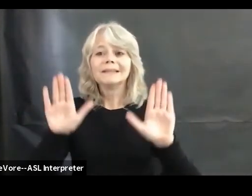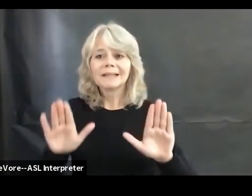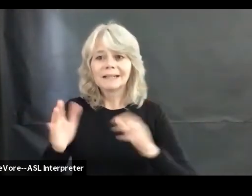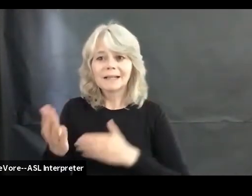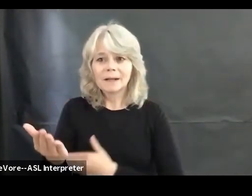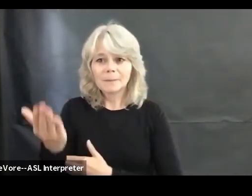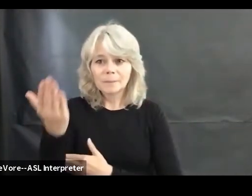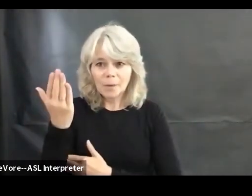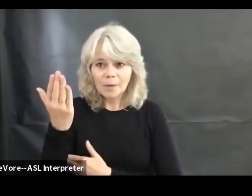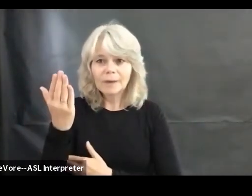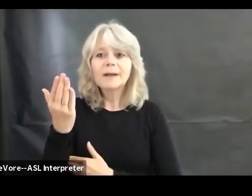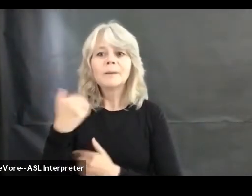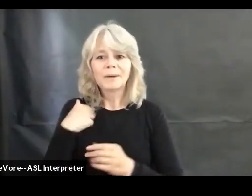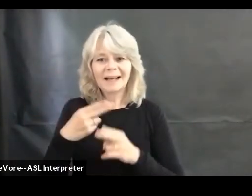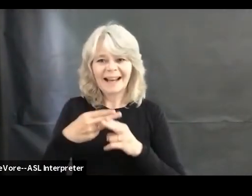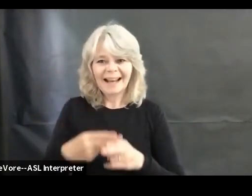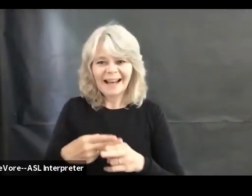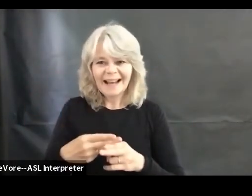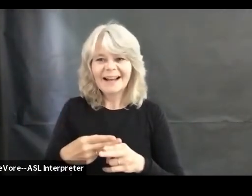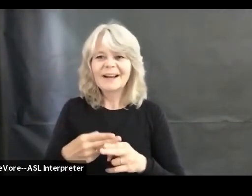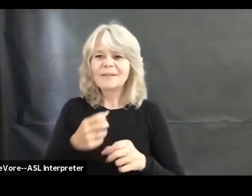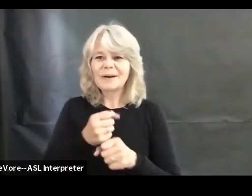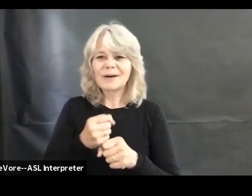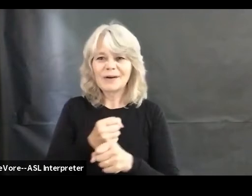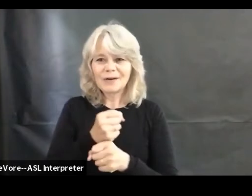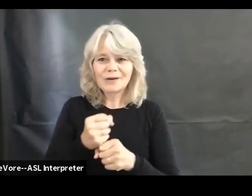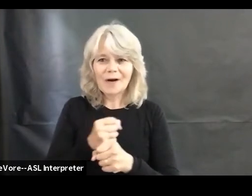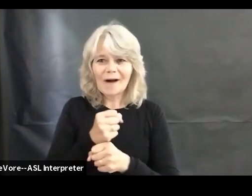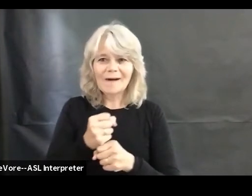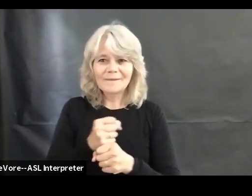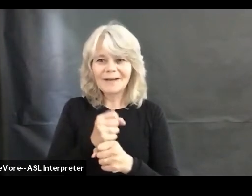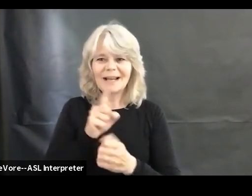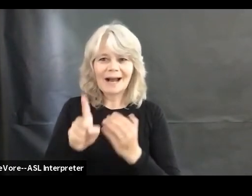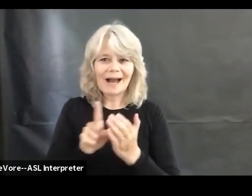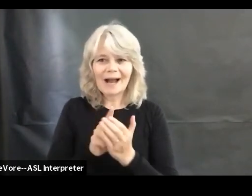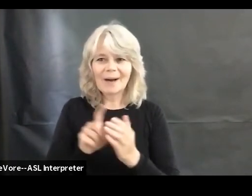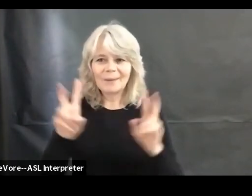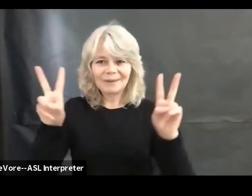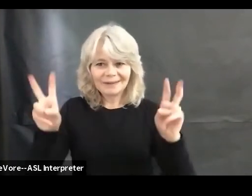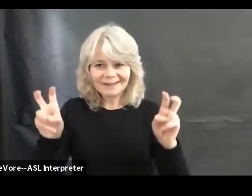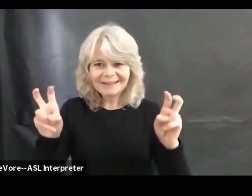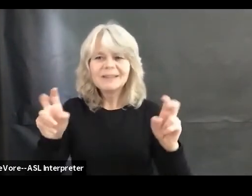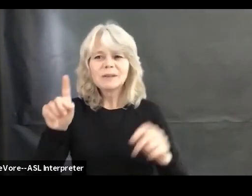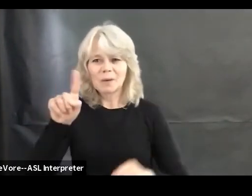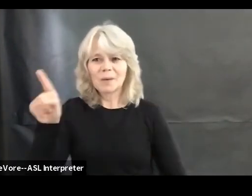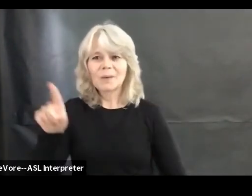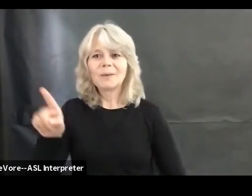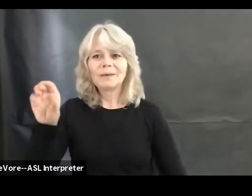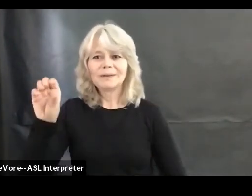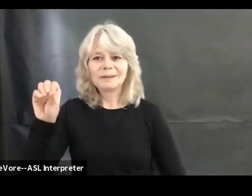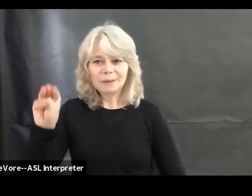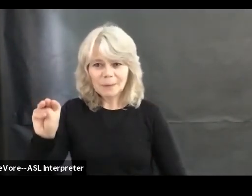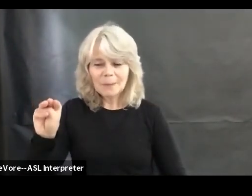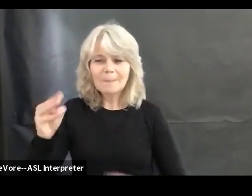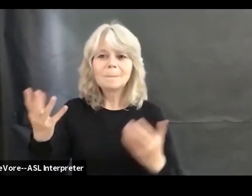coffee hour. It is through Zoom. So it means you have to get logged into Zoom on Sunday mornings,